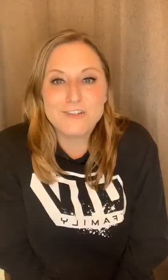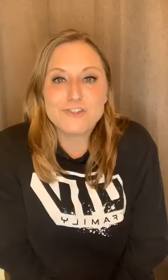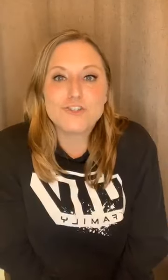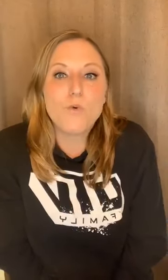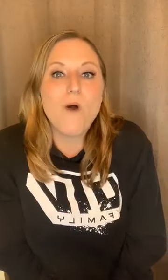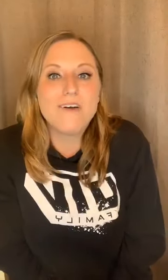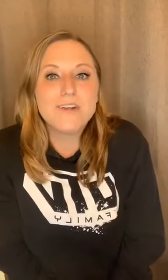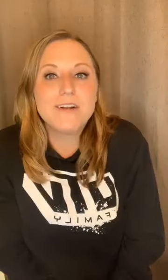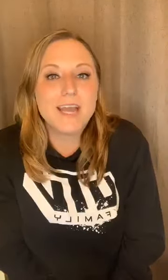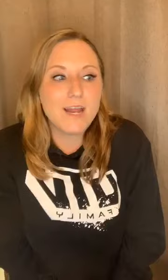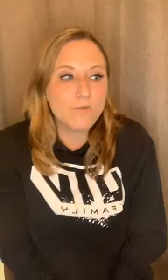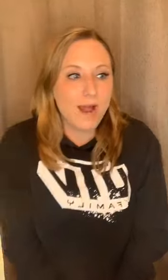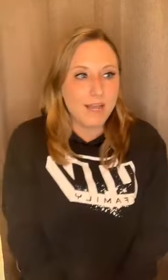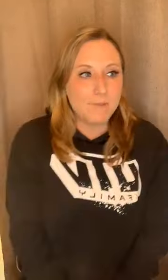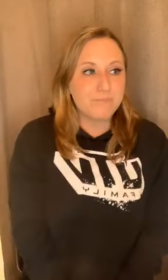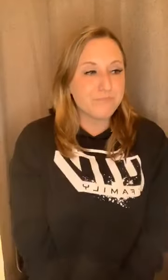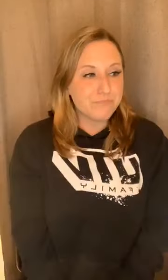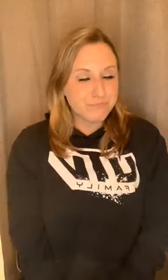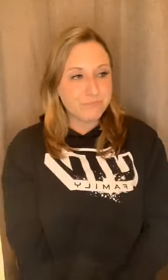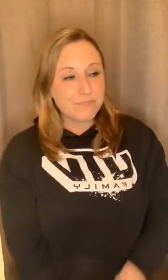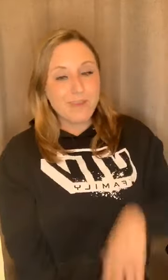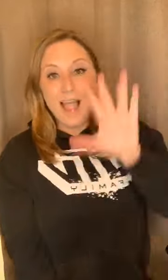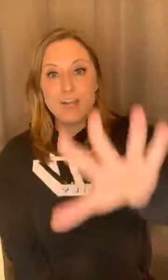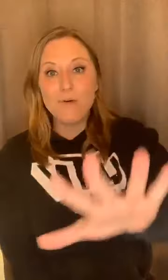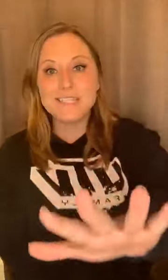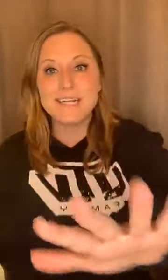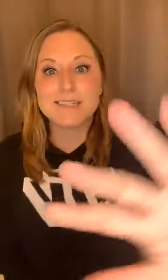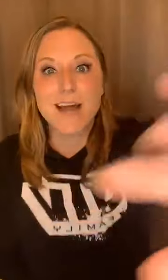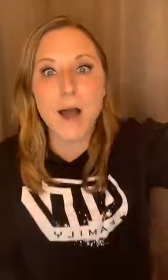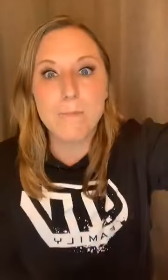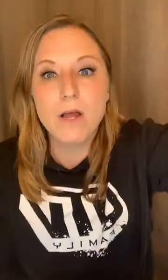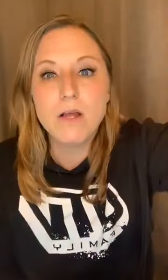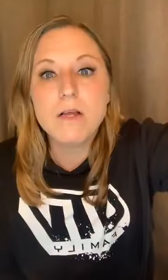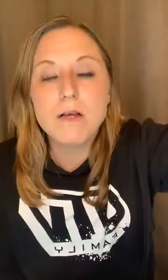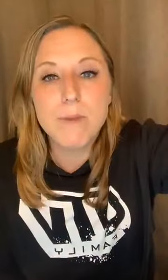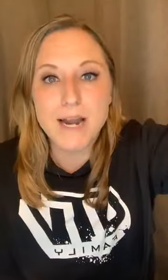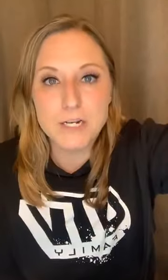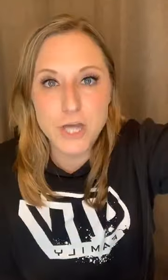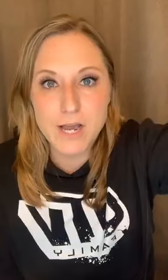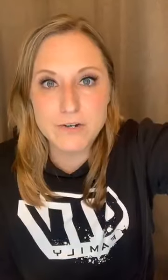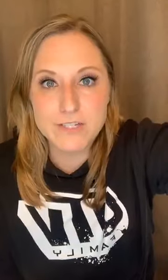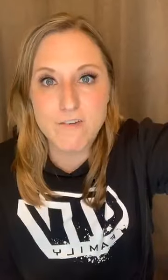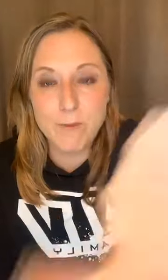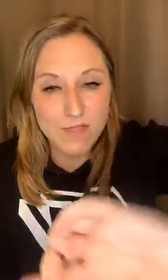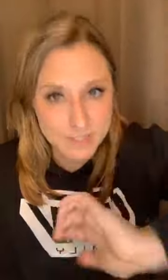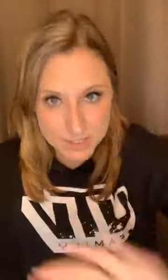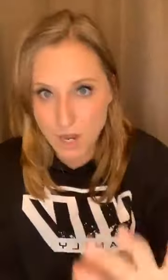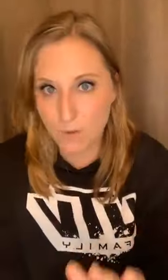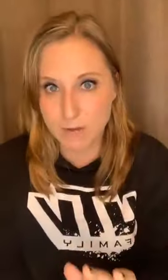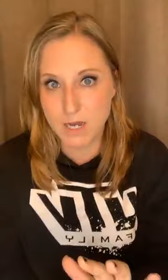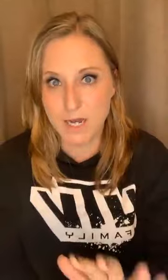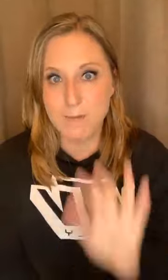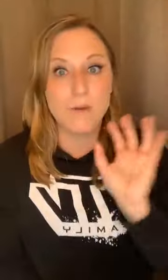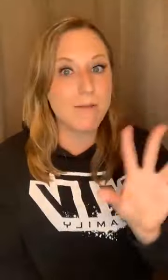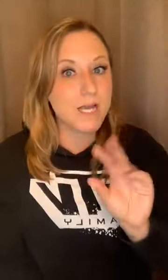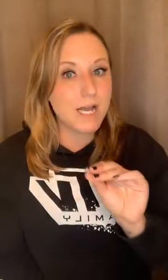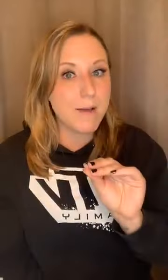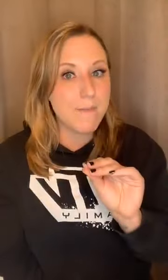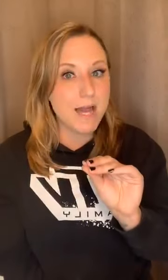So while you're getting ready, I know I said, stop body checking yourself, but this is not what I'm talking about. When I'm talking about body